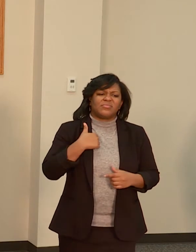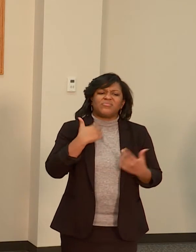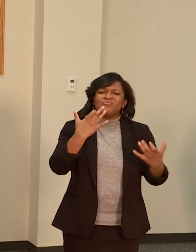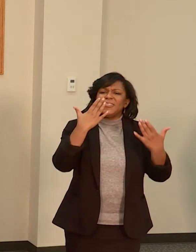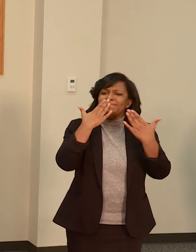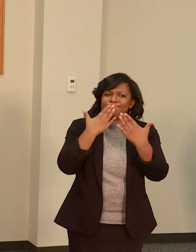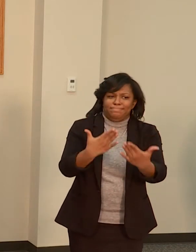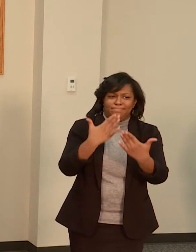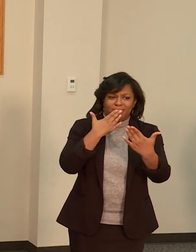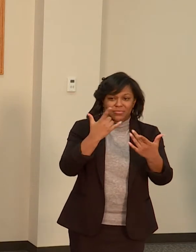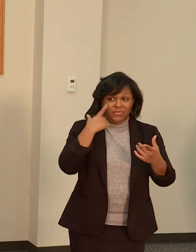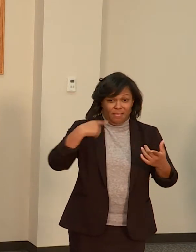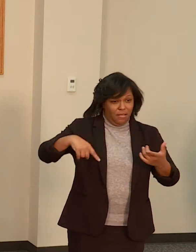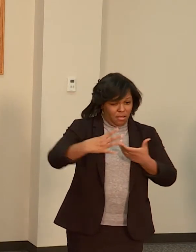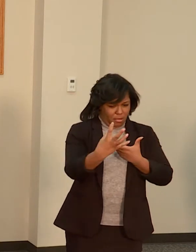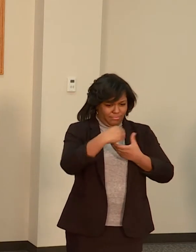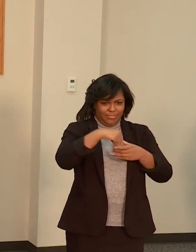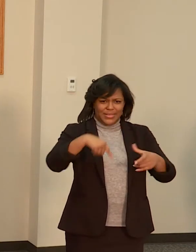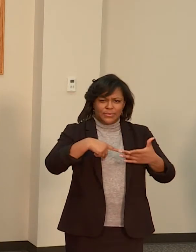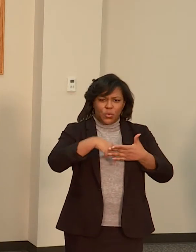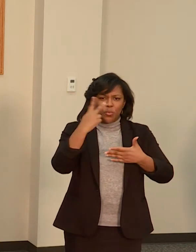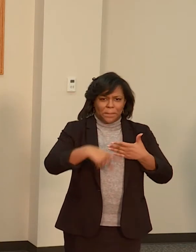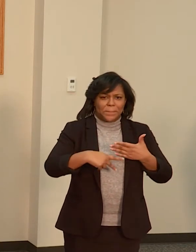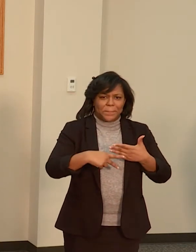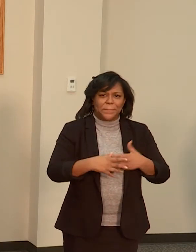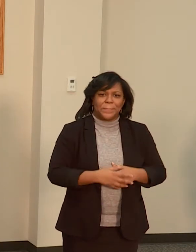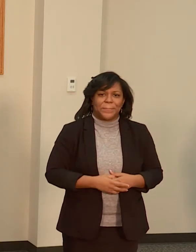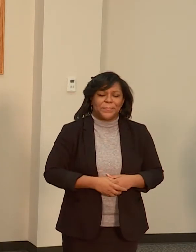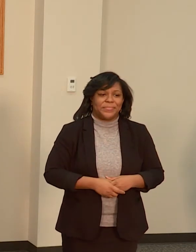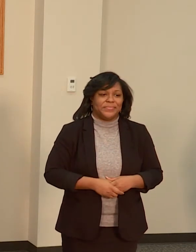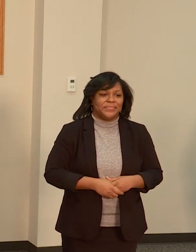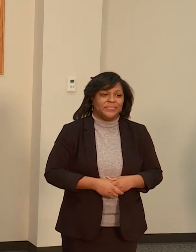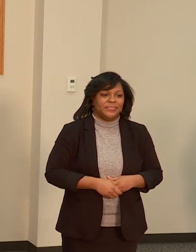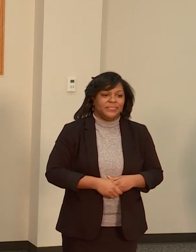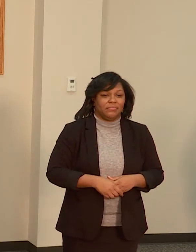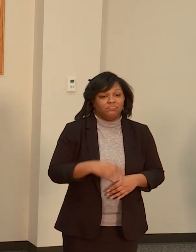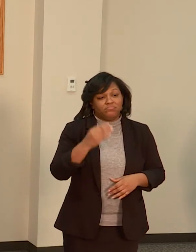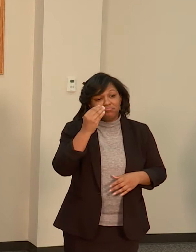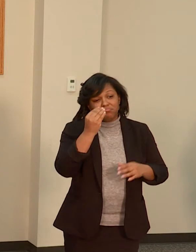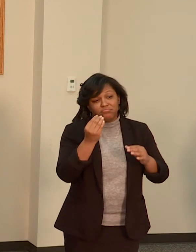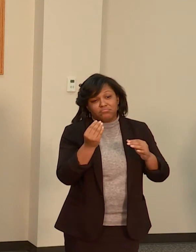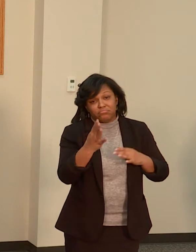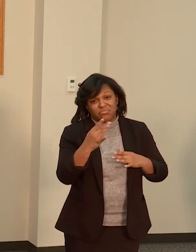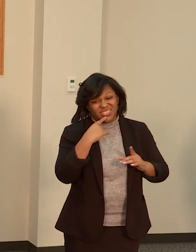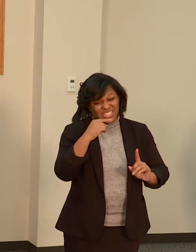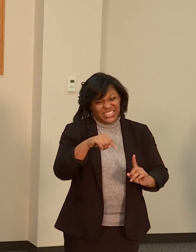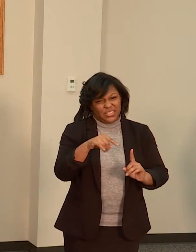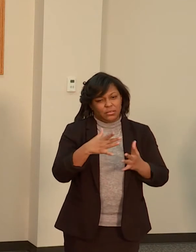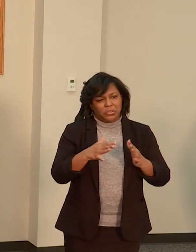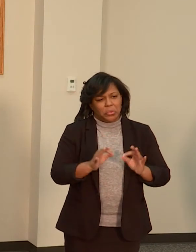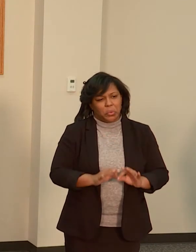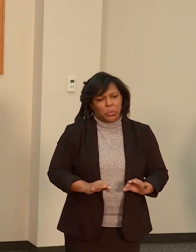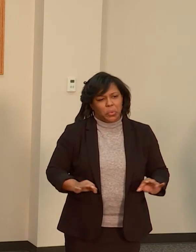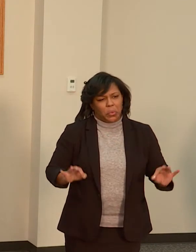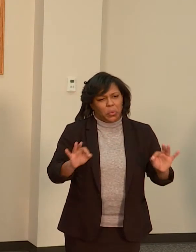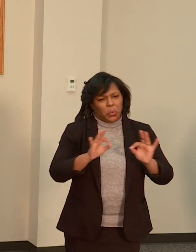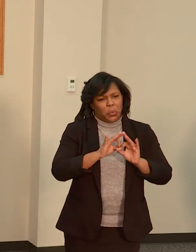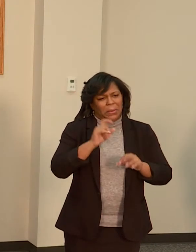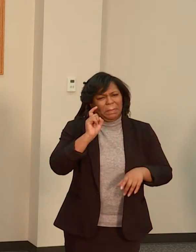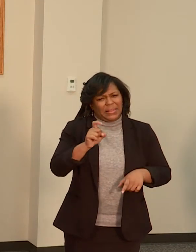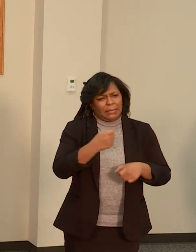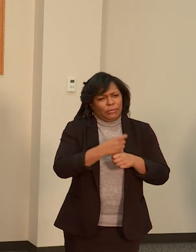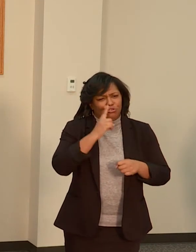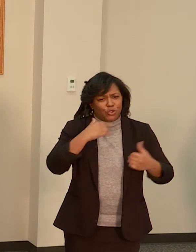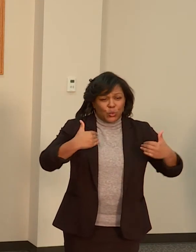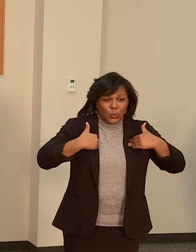be a part of this program. I want to say that it is vital, and we must ensure that youth and families have safe